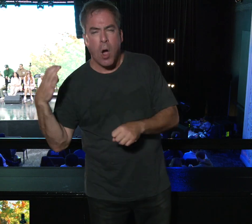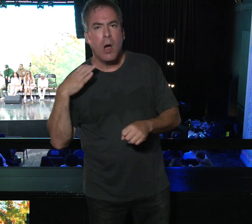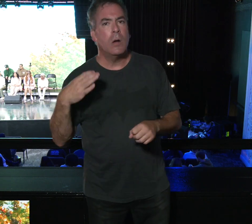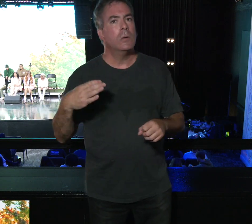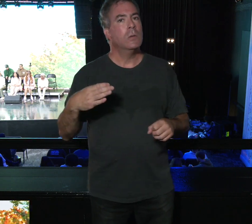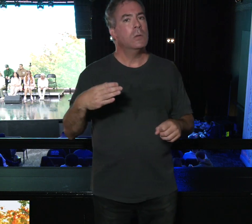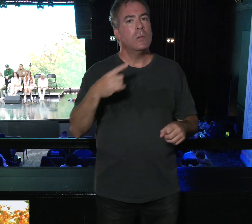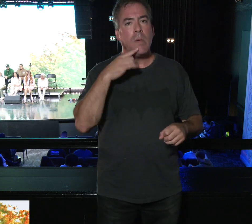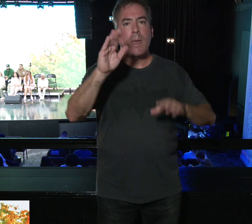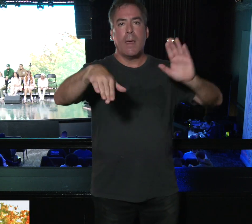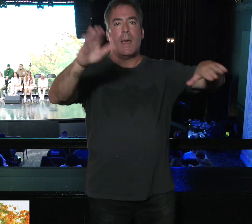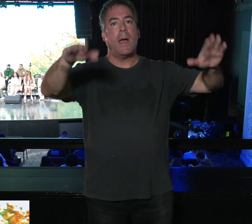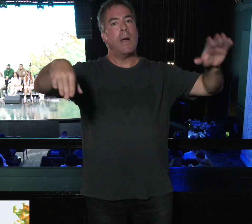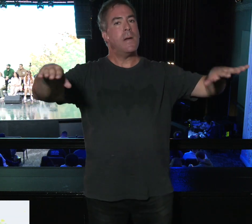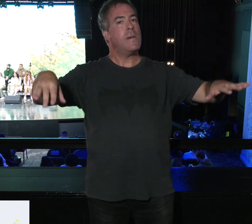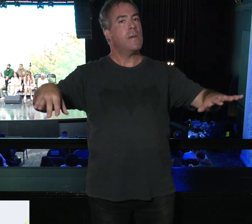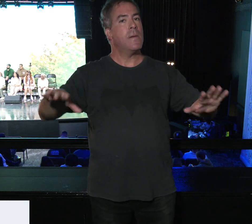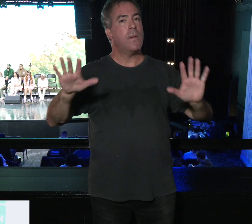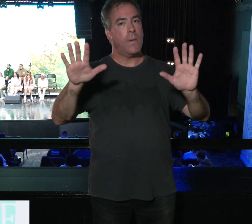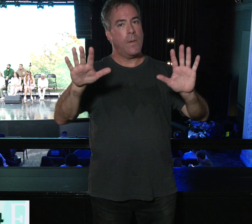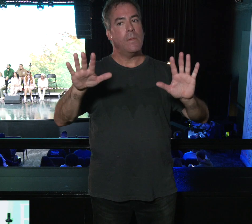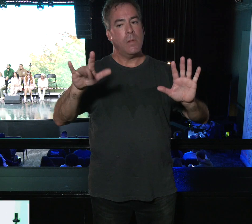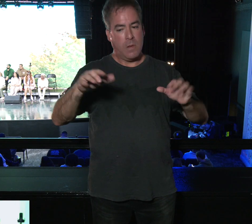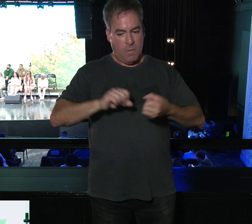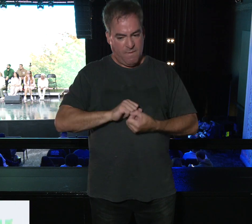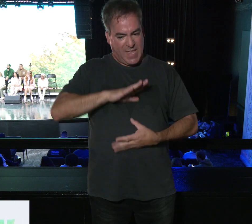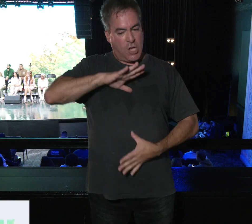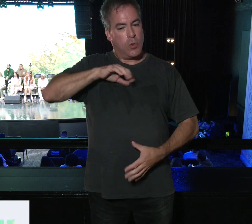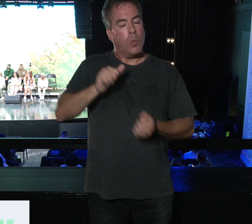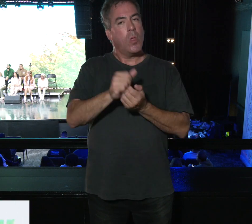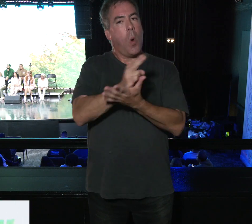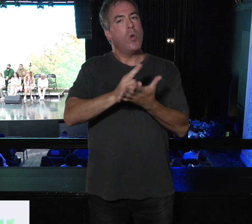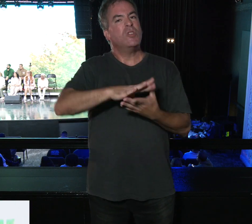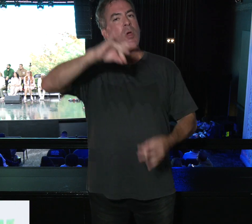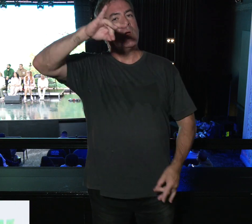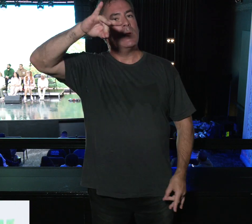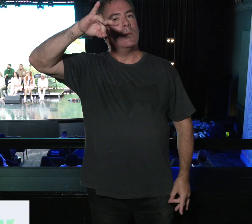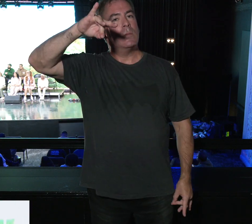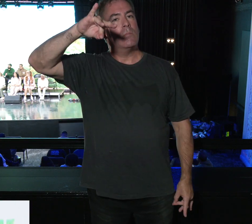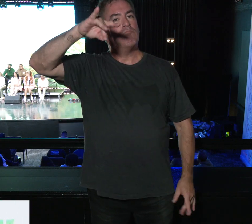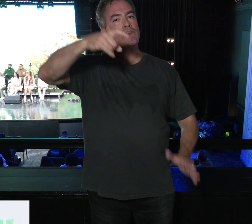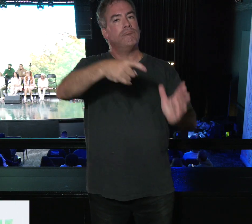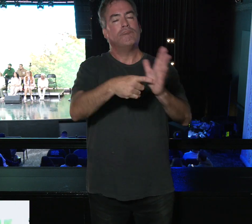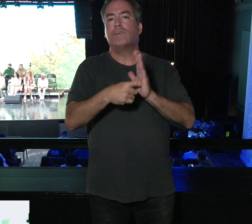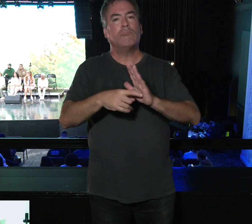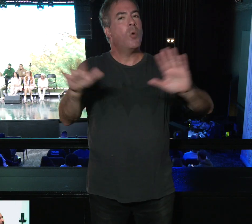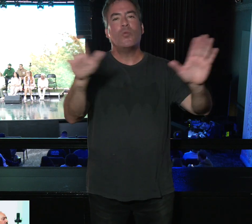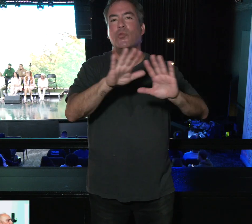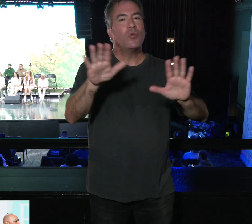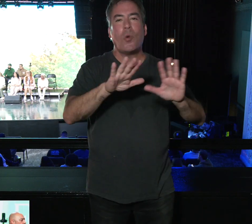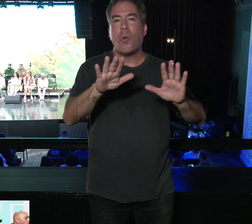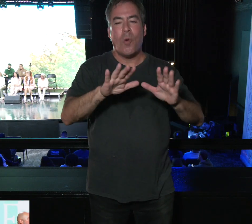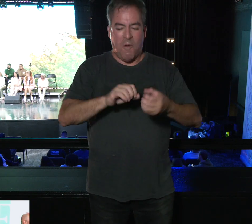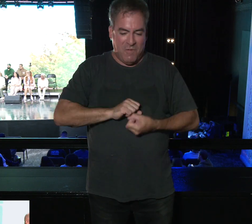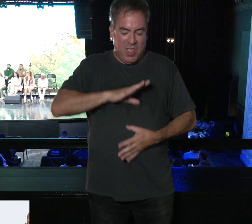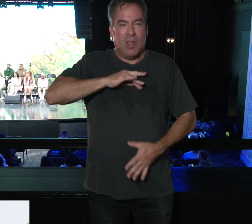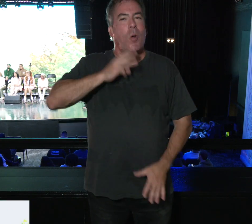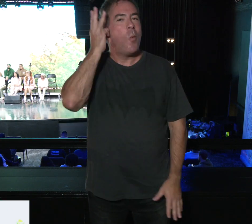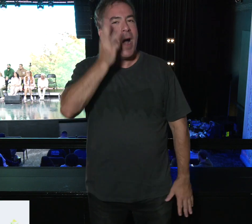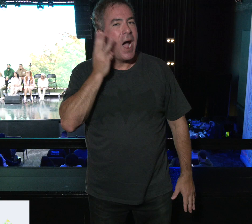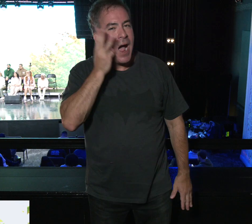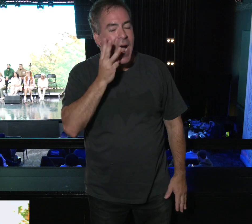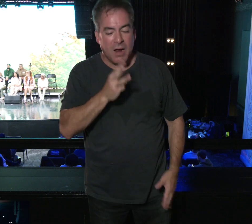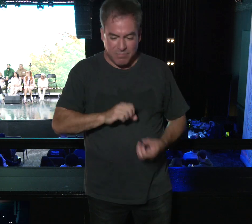hey, be filled with the Holy Spirit. Don't get filled on wine.